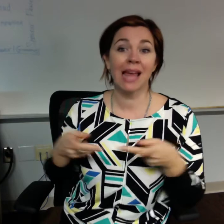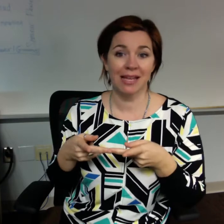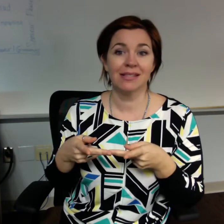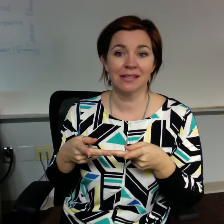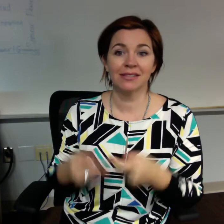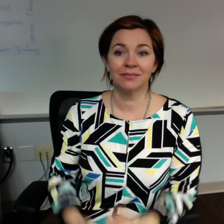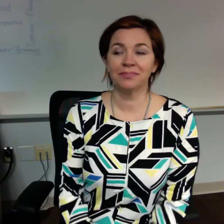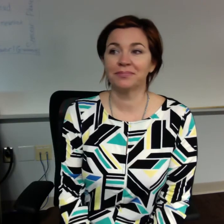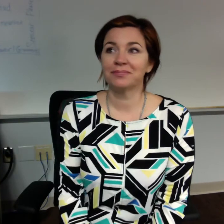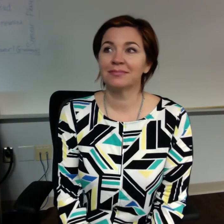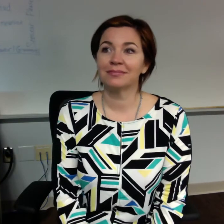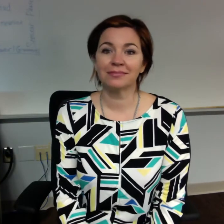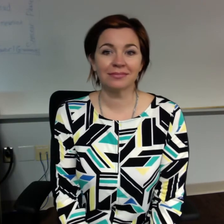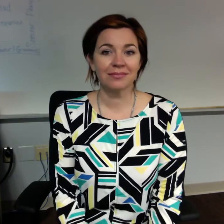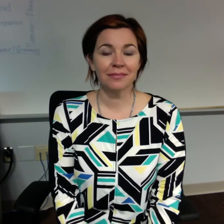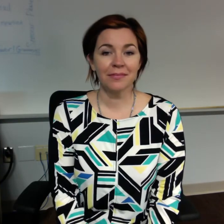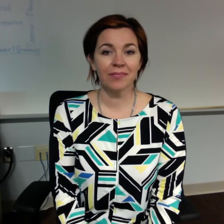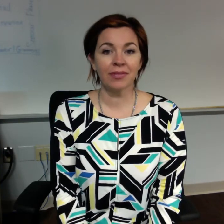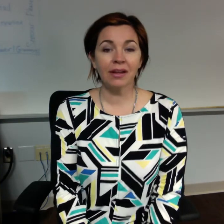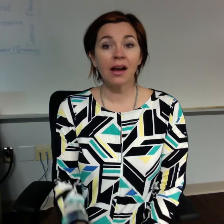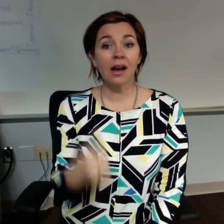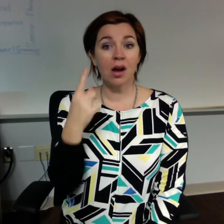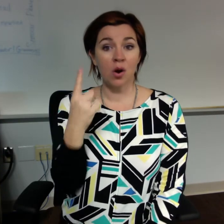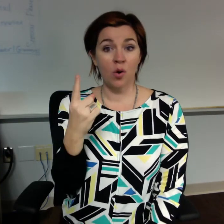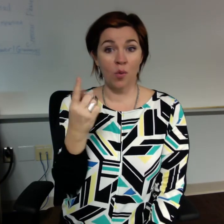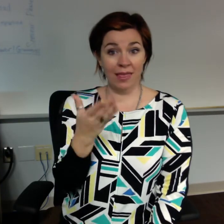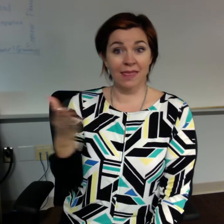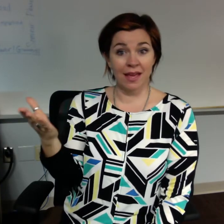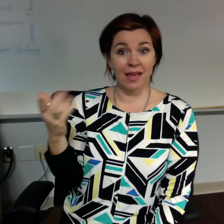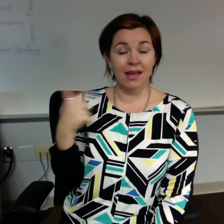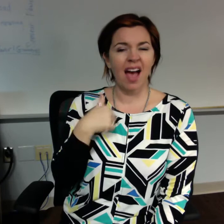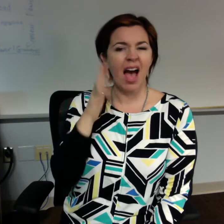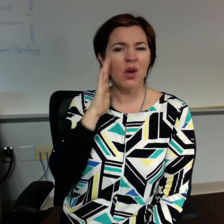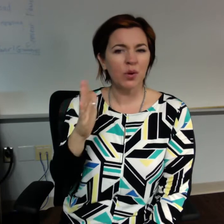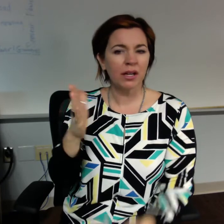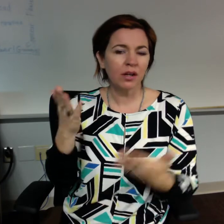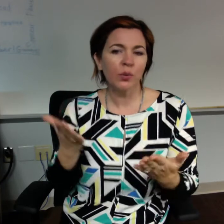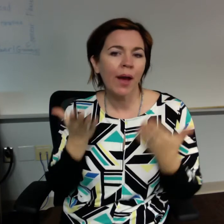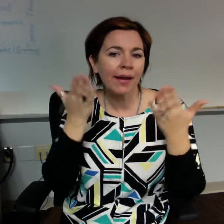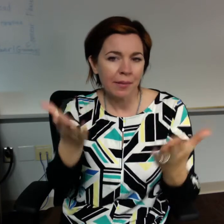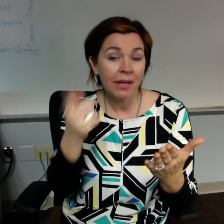One of the things I would encourage that you do is to maybe